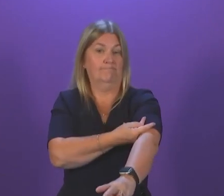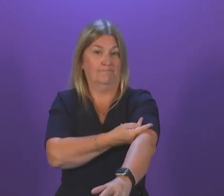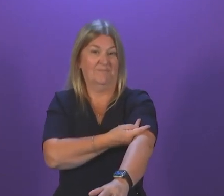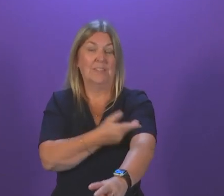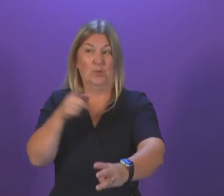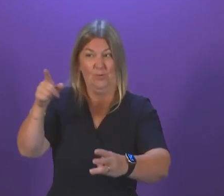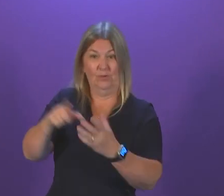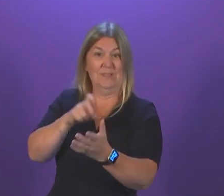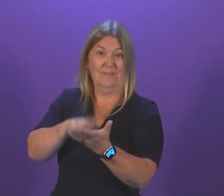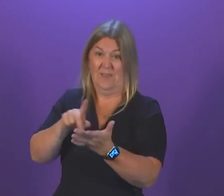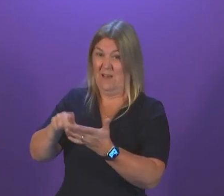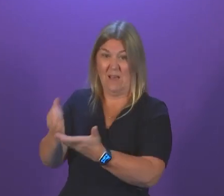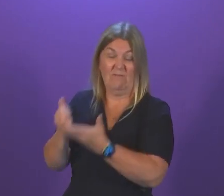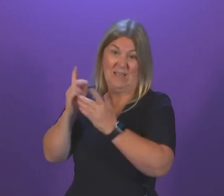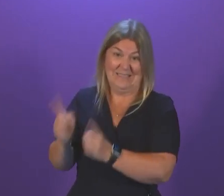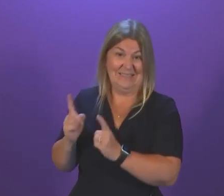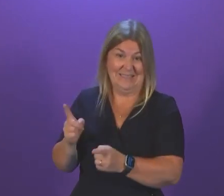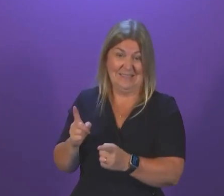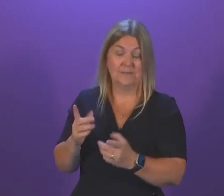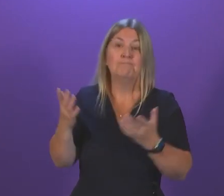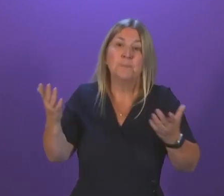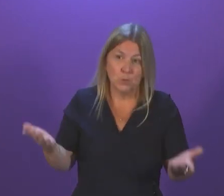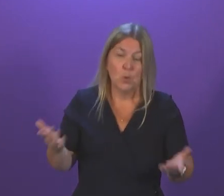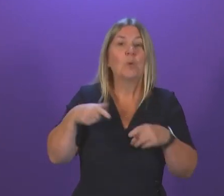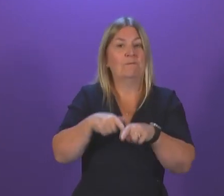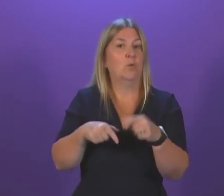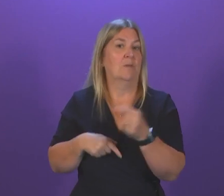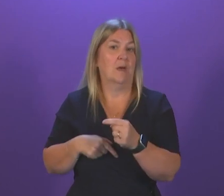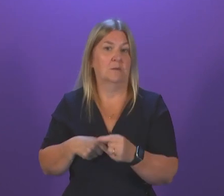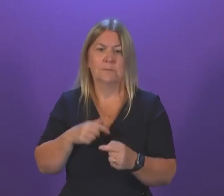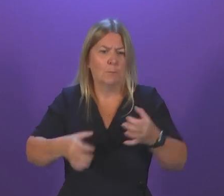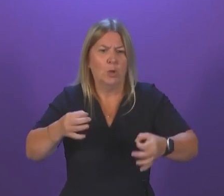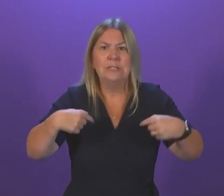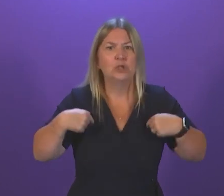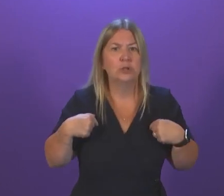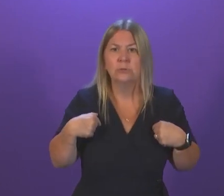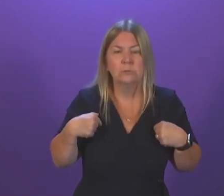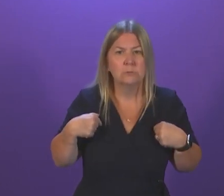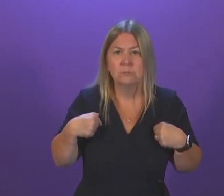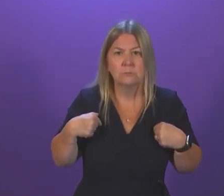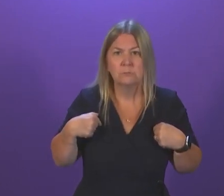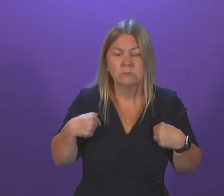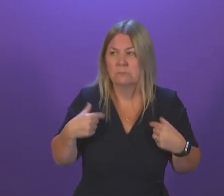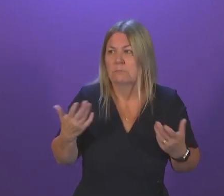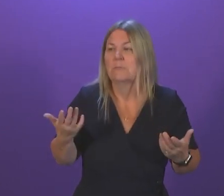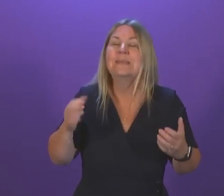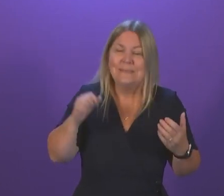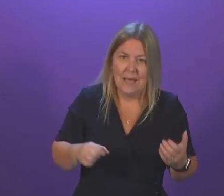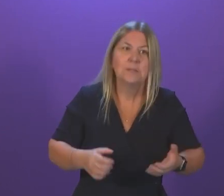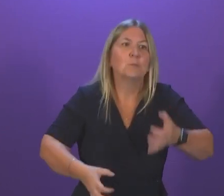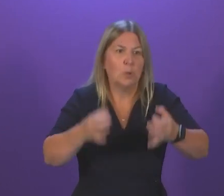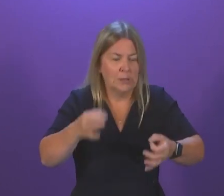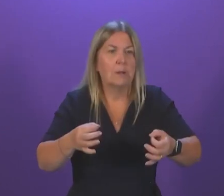and expert advice, and that we, as politicians, don't try to substitute our understandable and often political,